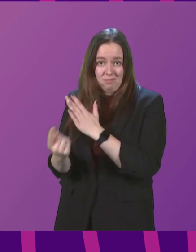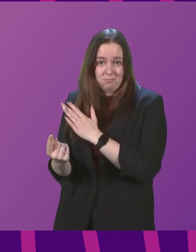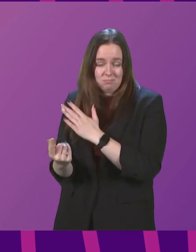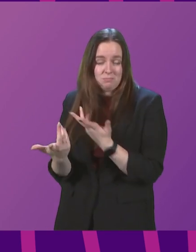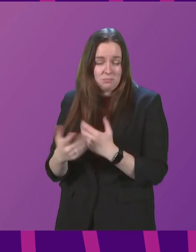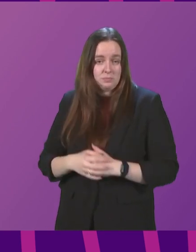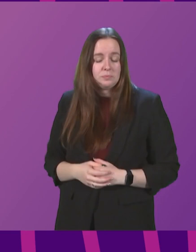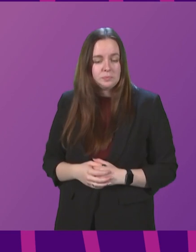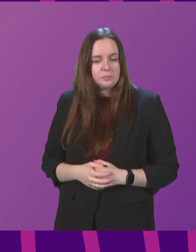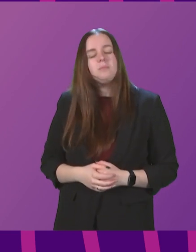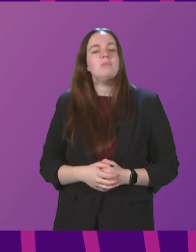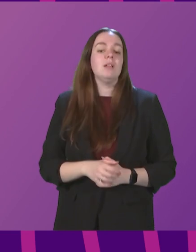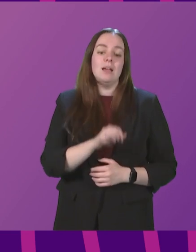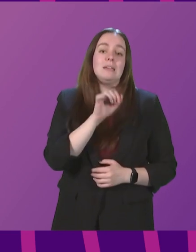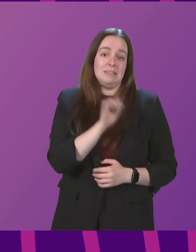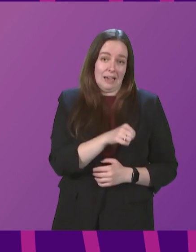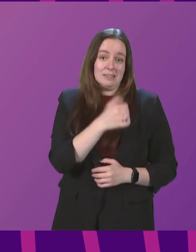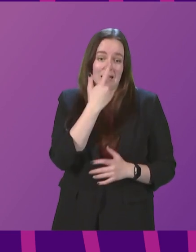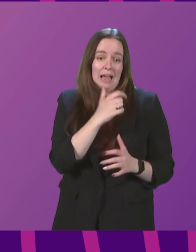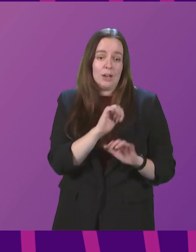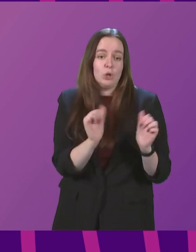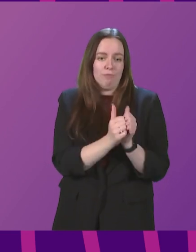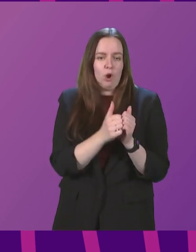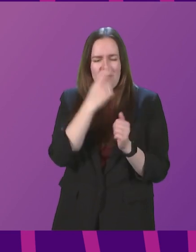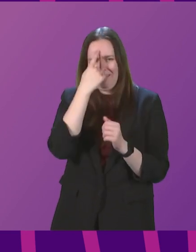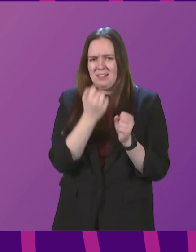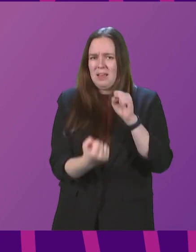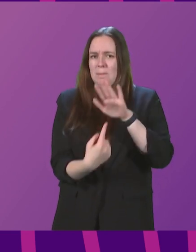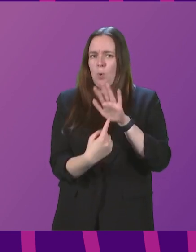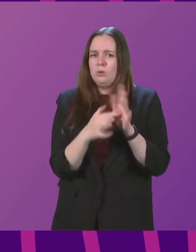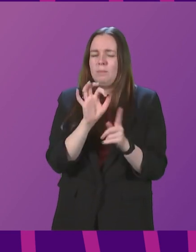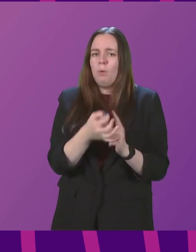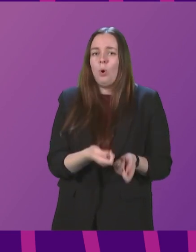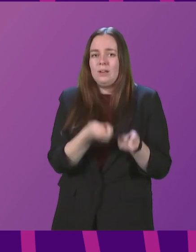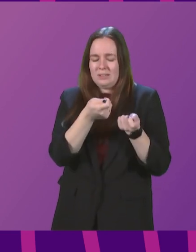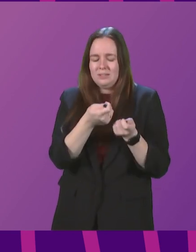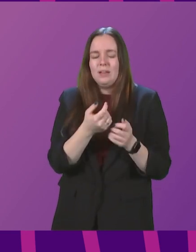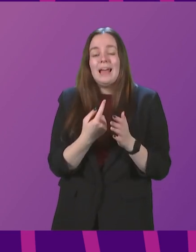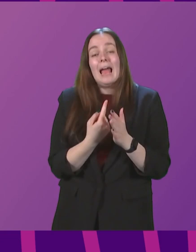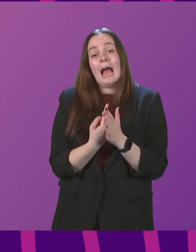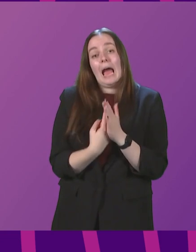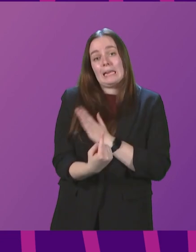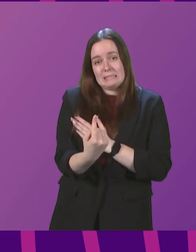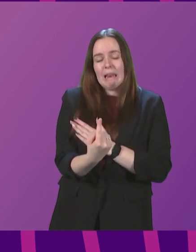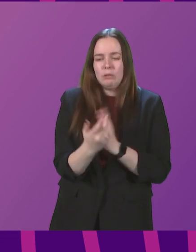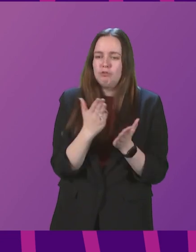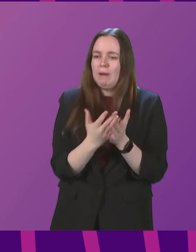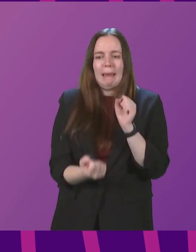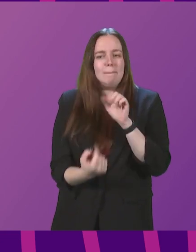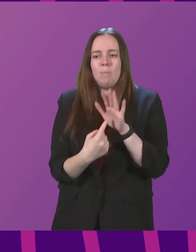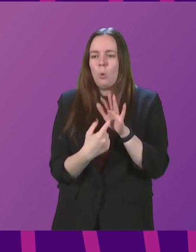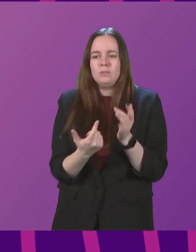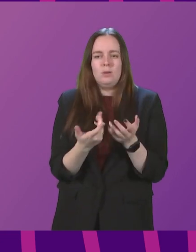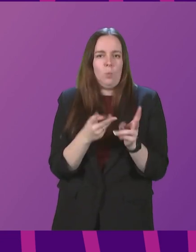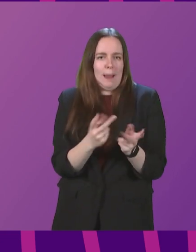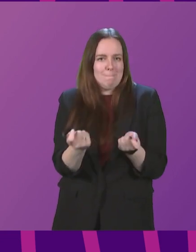Minister. Yes, I can confirm that, and I think it is a really important point to raise. Isolation remains a really important part of our response